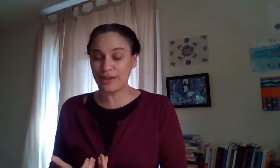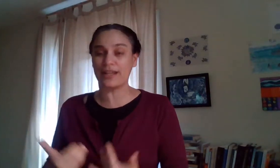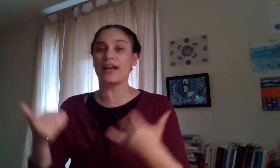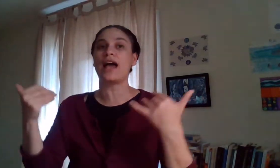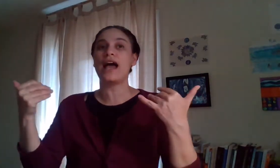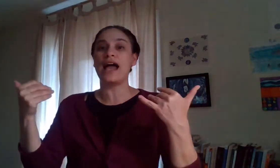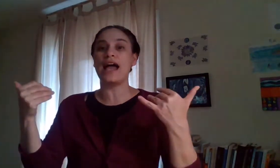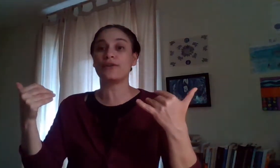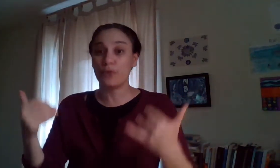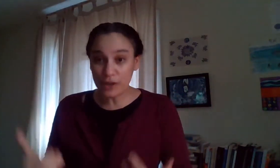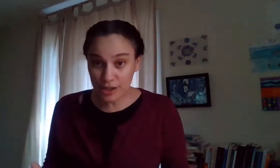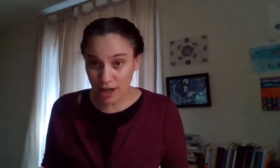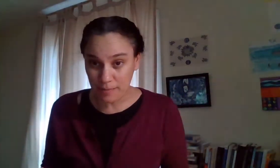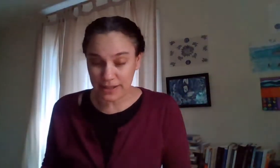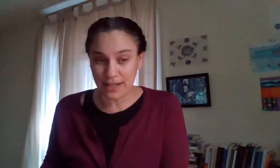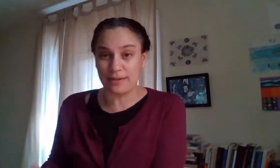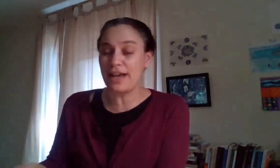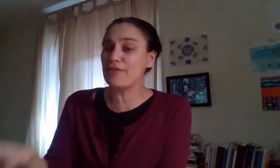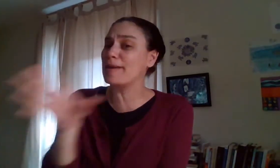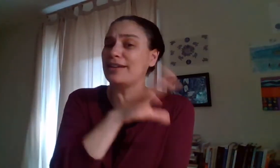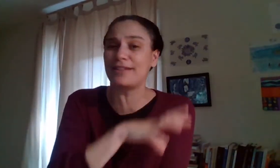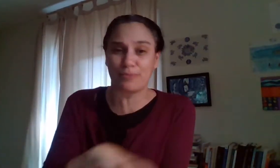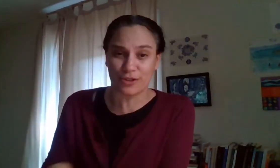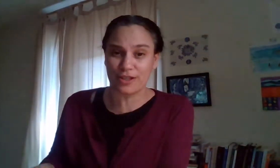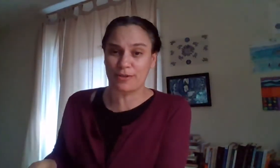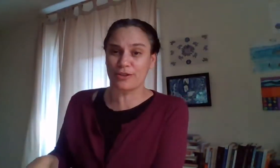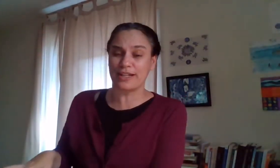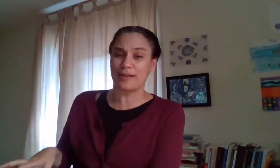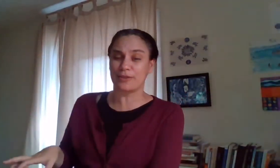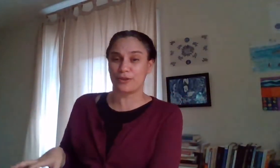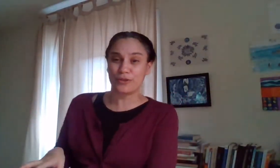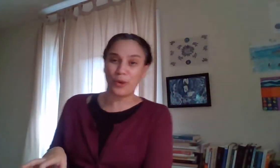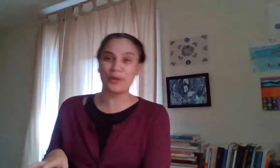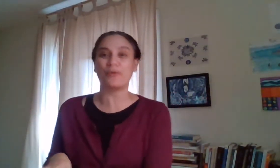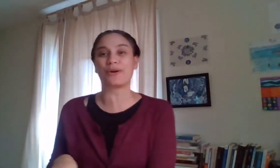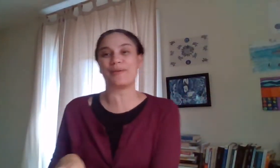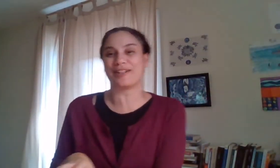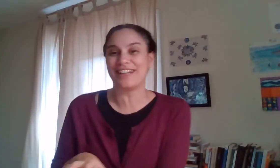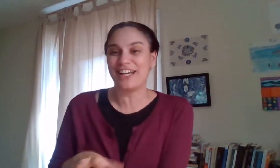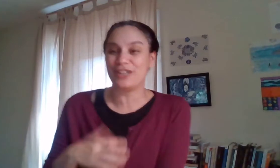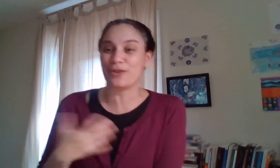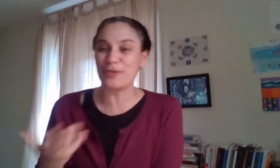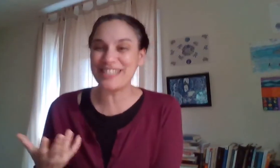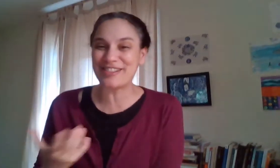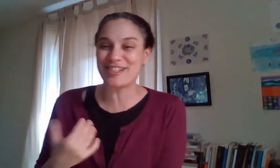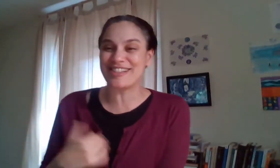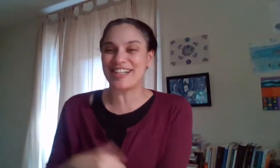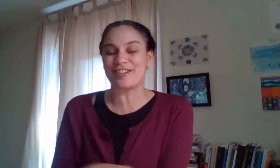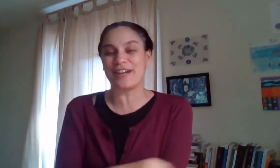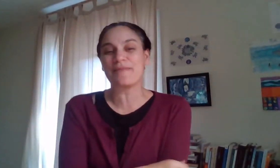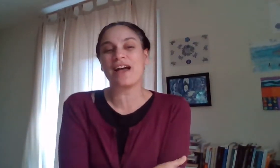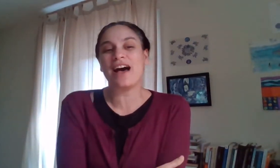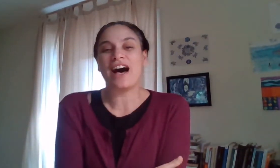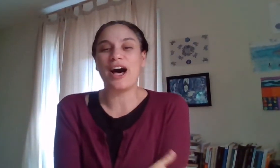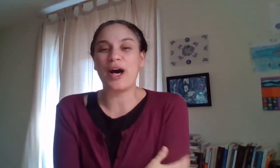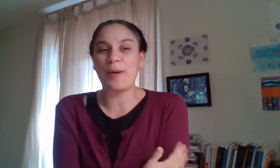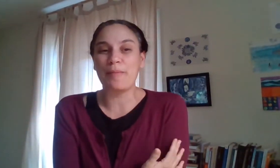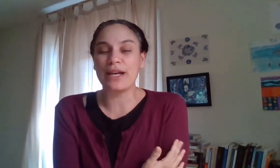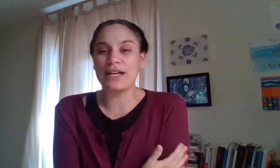thing and workshop it and everybody in the workshop are going to end up you know knowing more about your research etc uh because